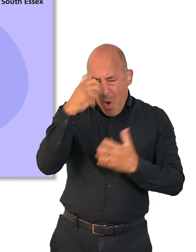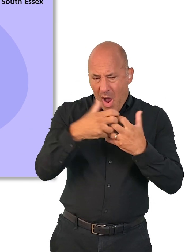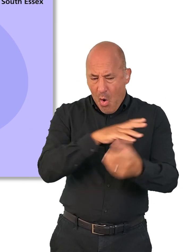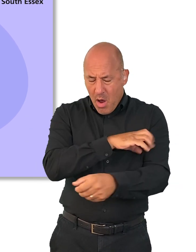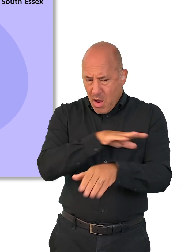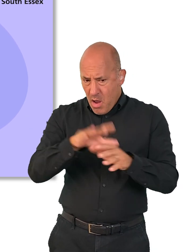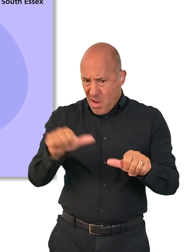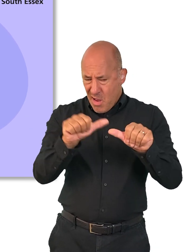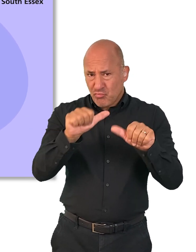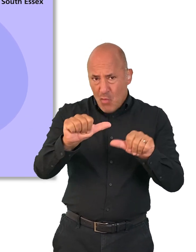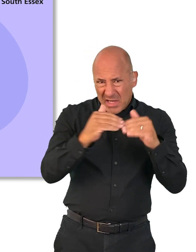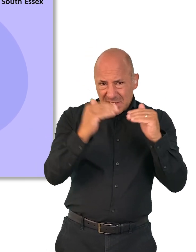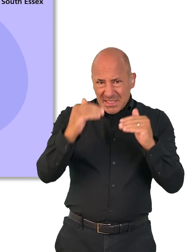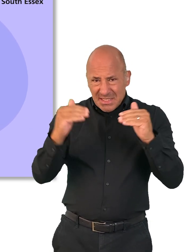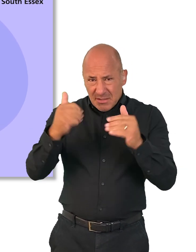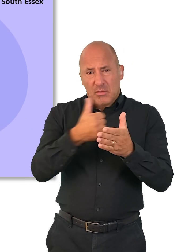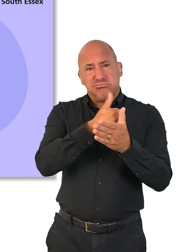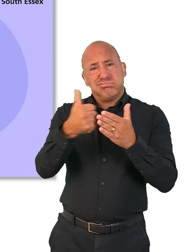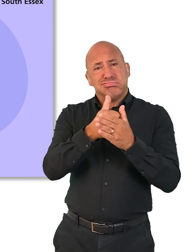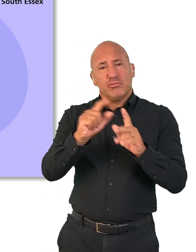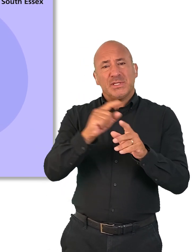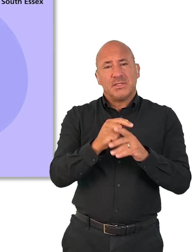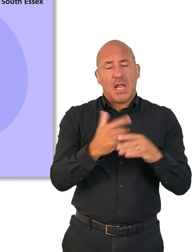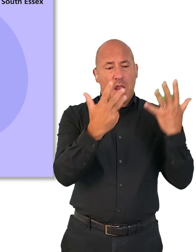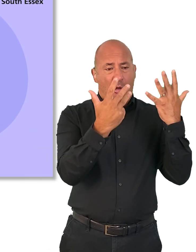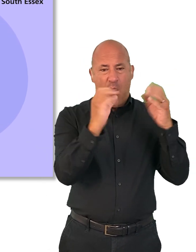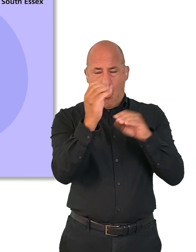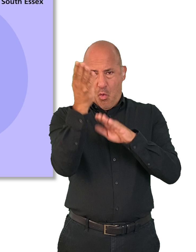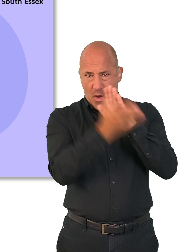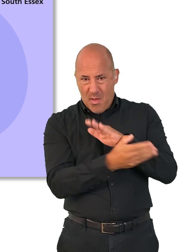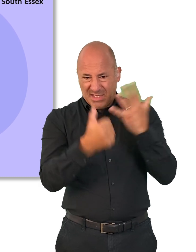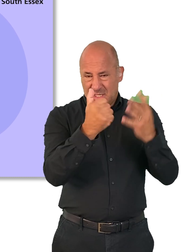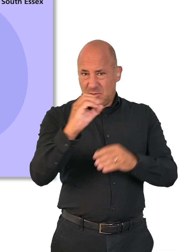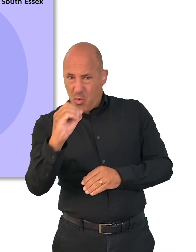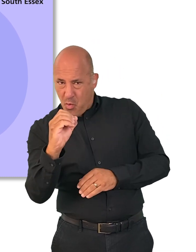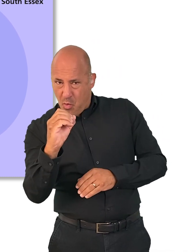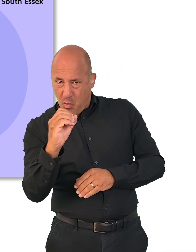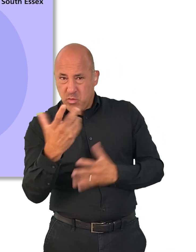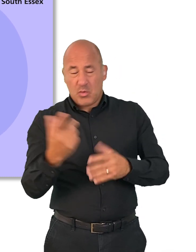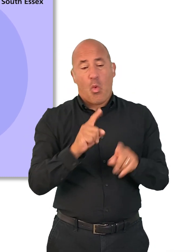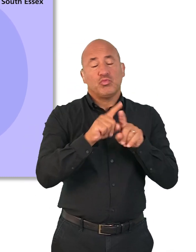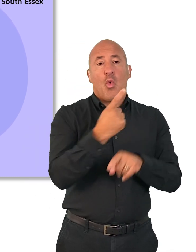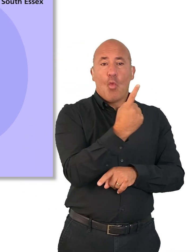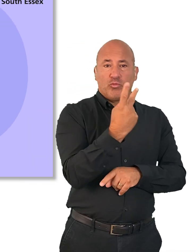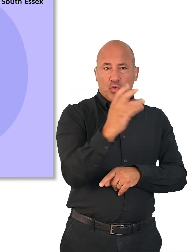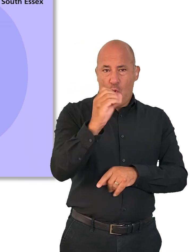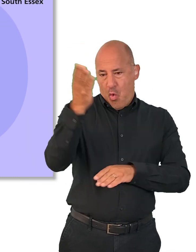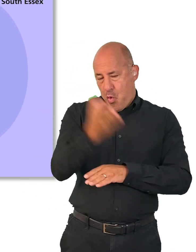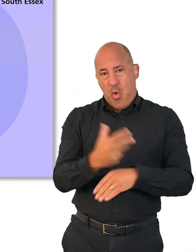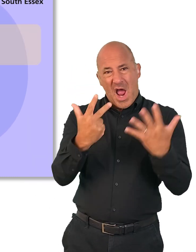Normal blood pressure is usually considered to be between 90 over 60 and 120 over 80. For the over